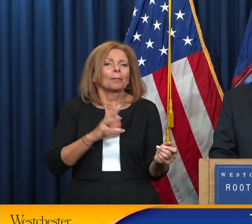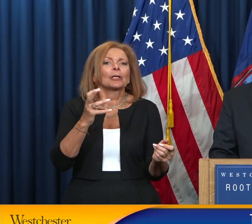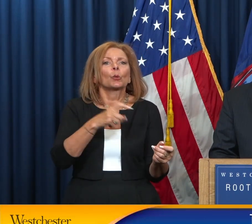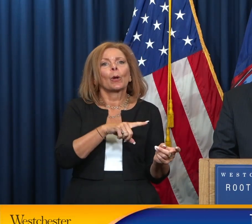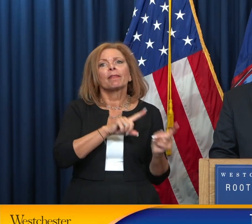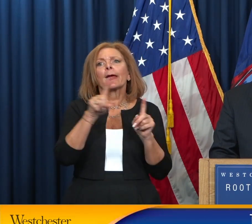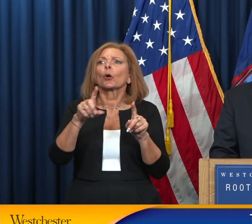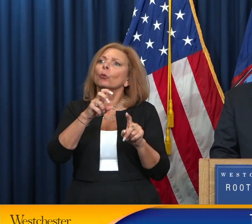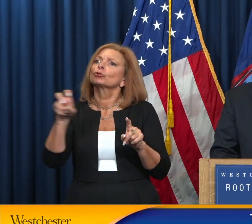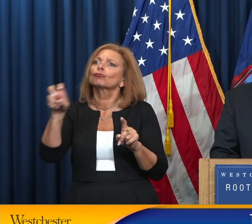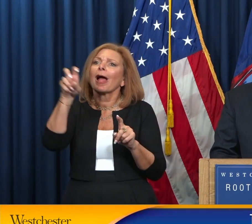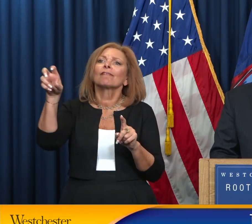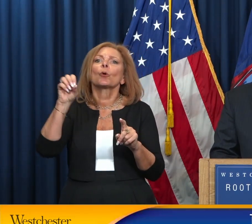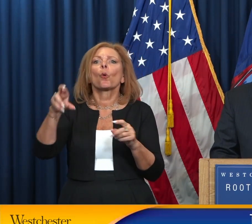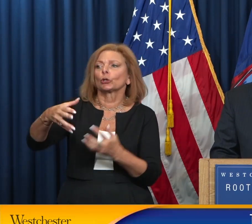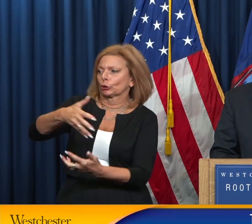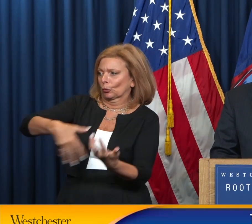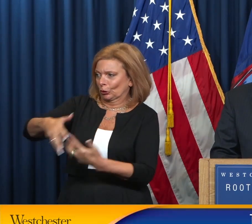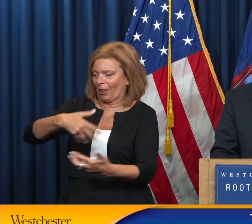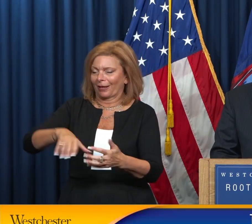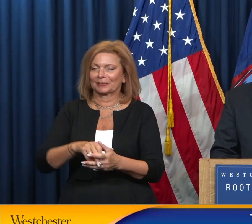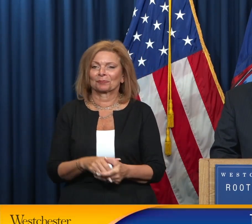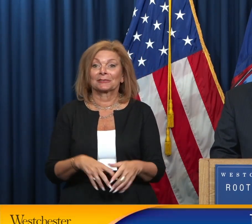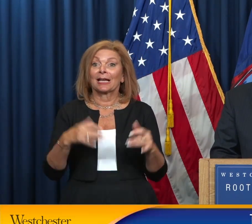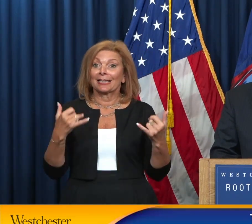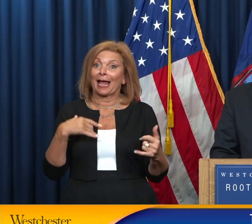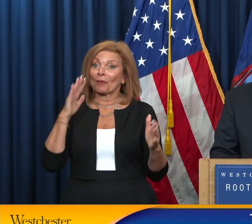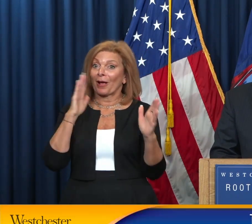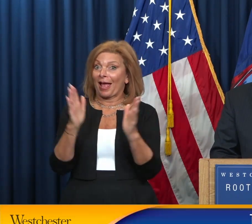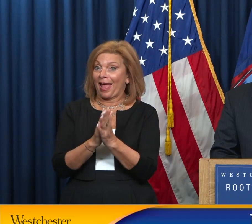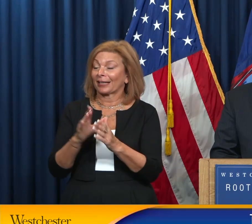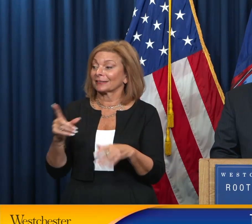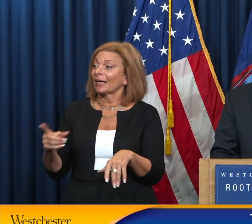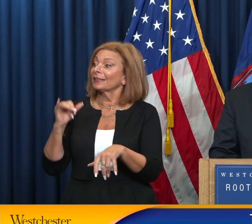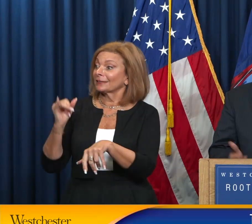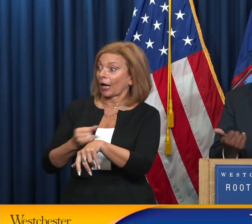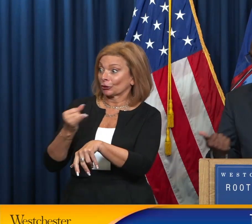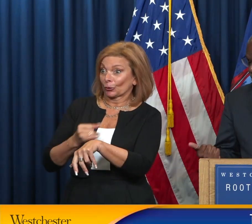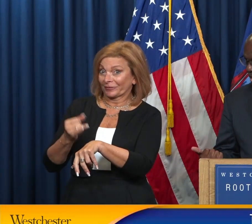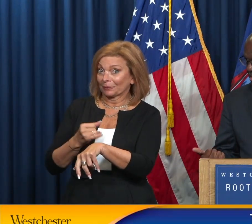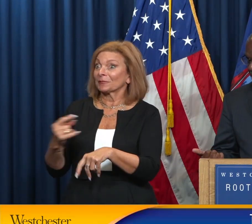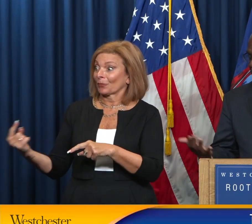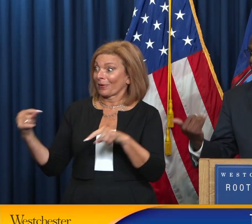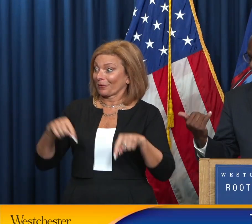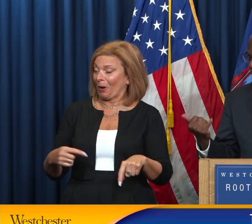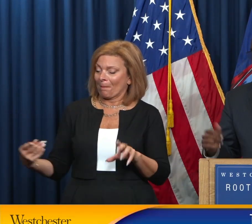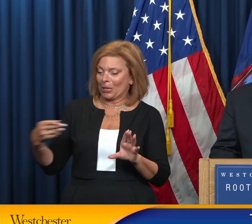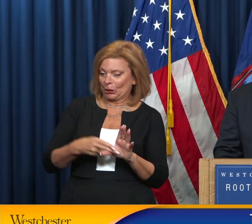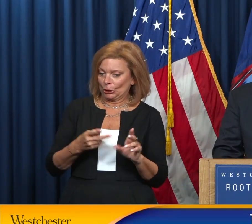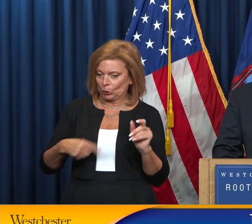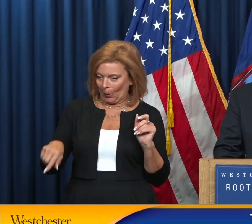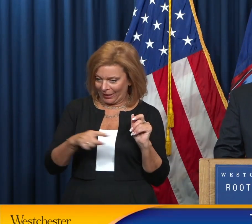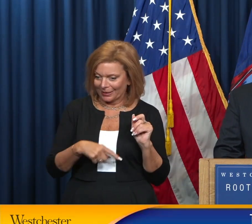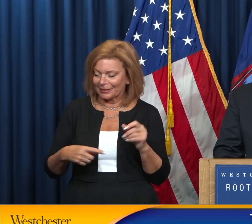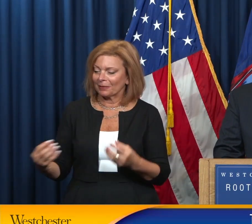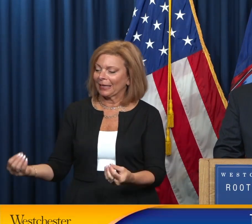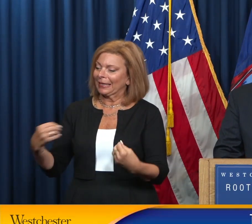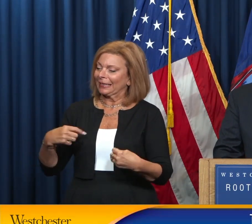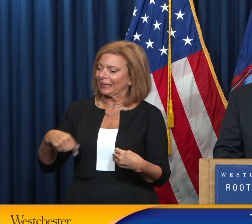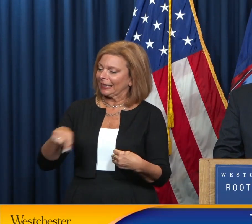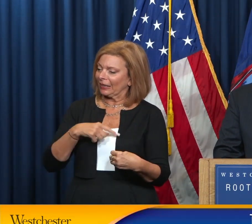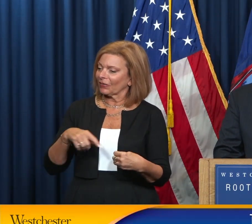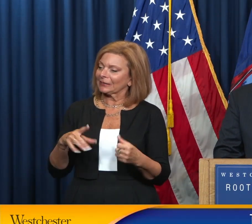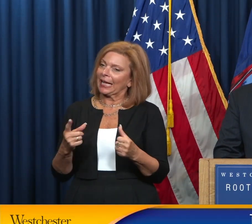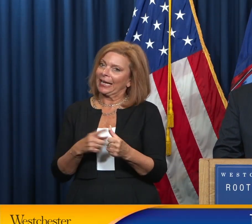and socializing. At this time, I'm going to ask Dr. Joseph Santini to come and join us and give us some